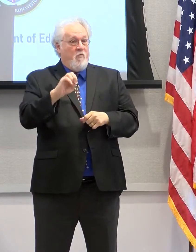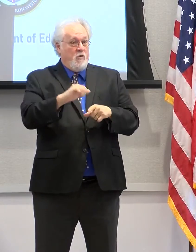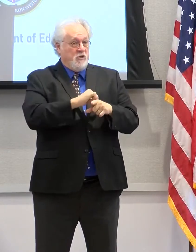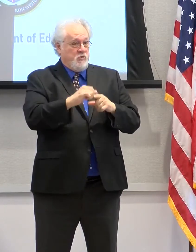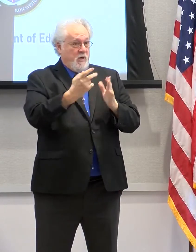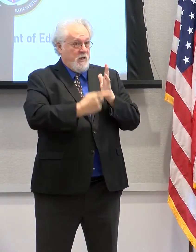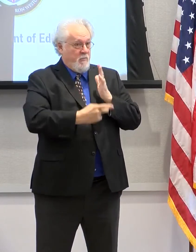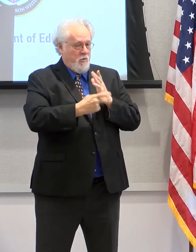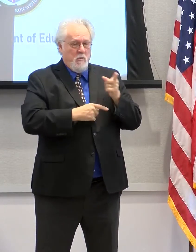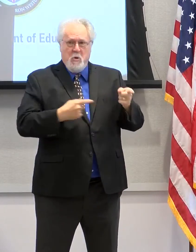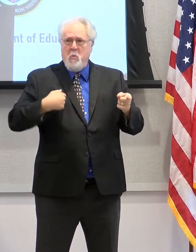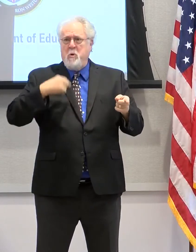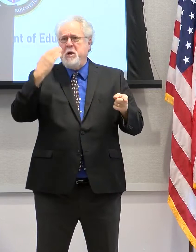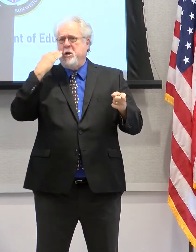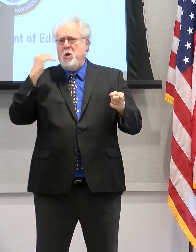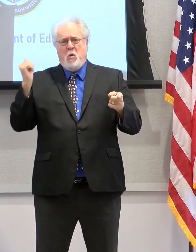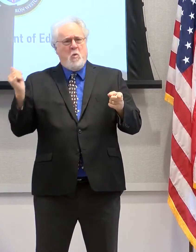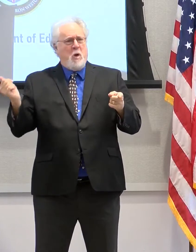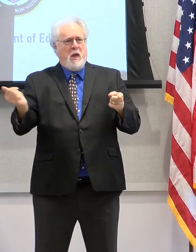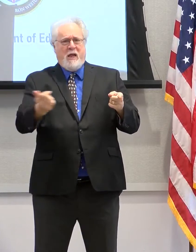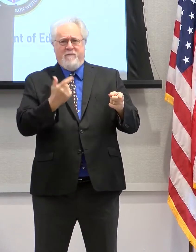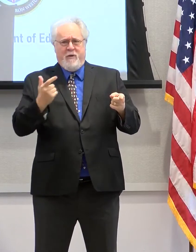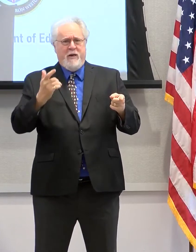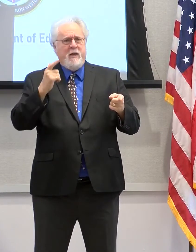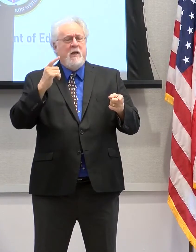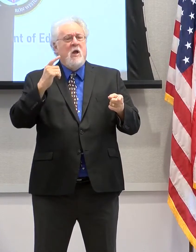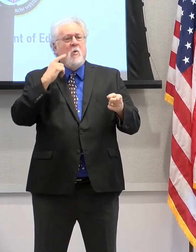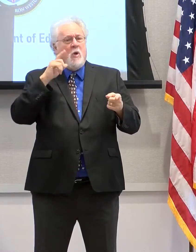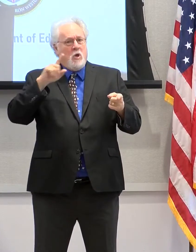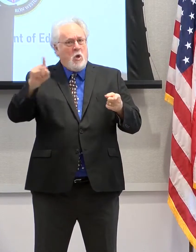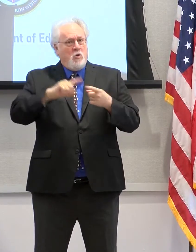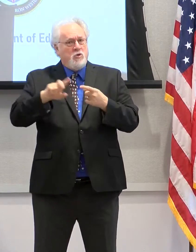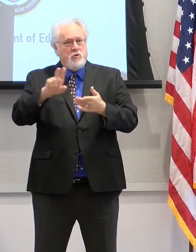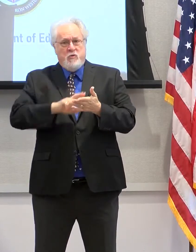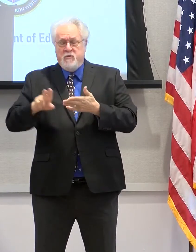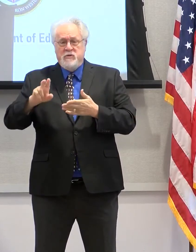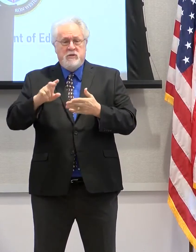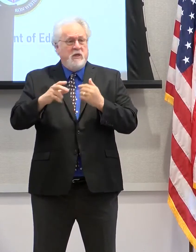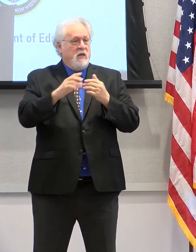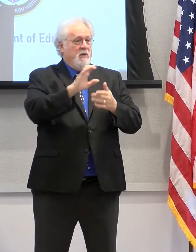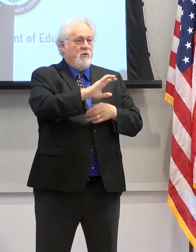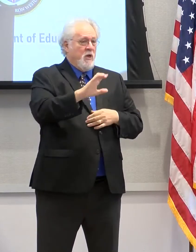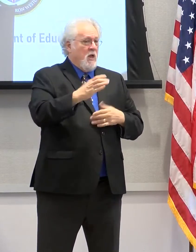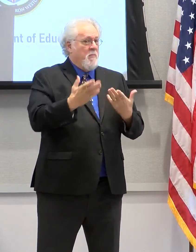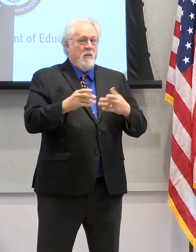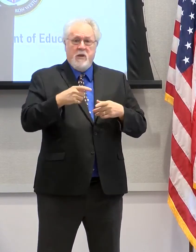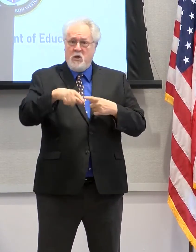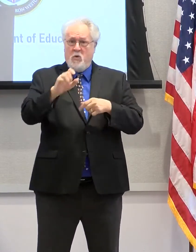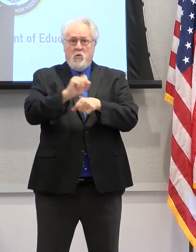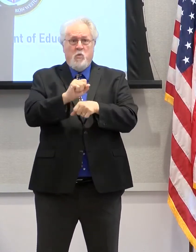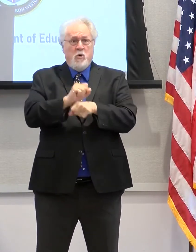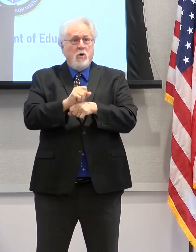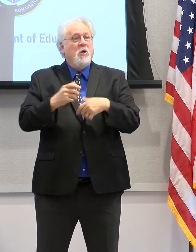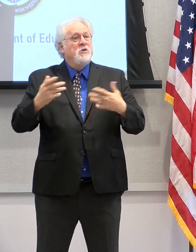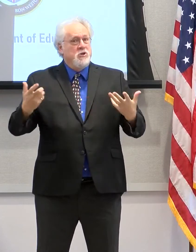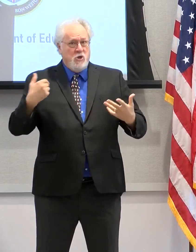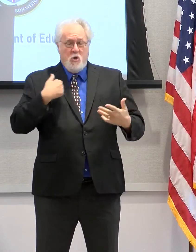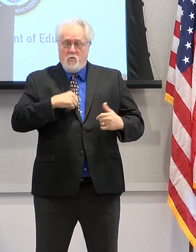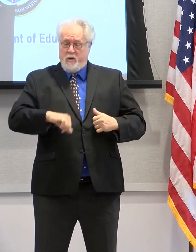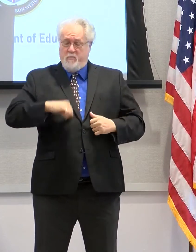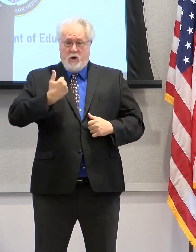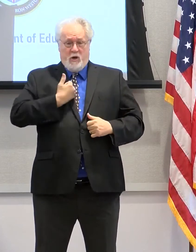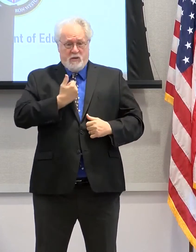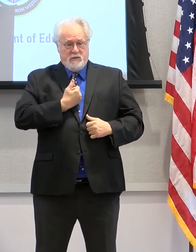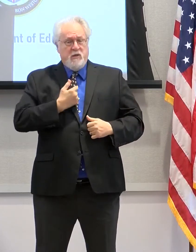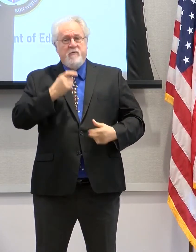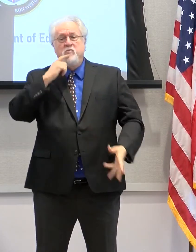we know not everybody's going to go to the university or the community college, they're probably going to go to work. And so we pride ourselves in